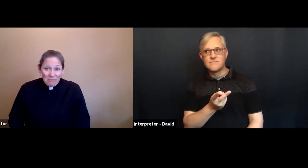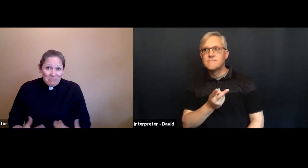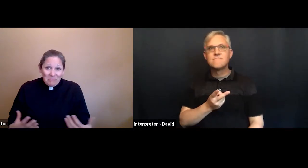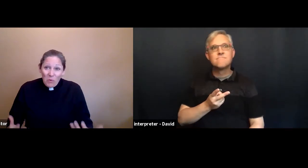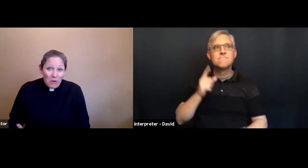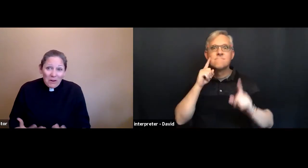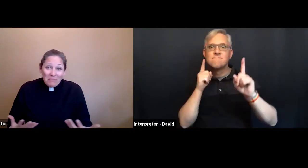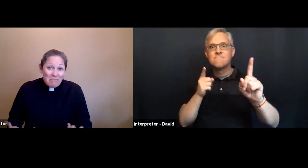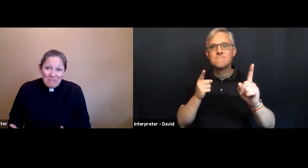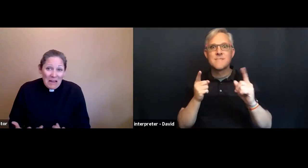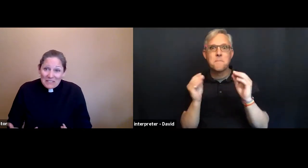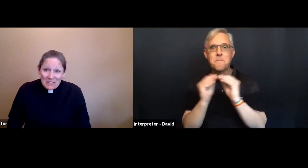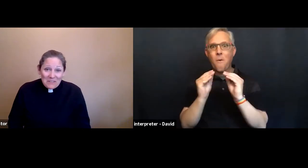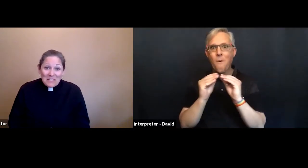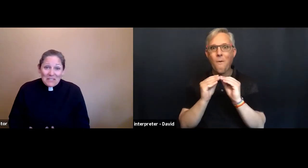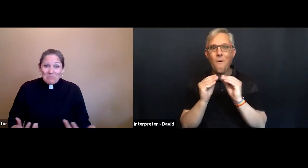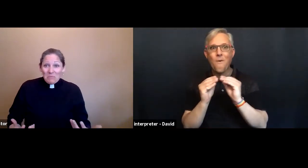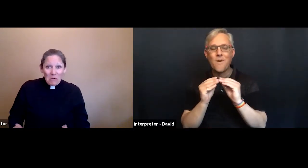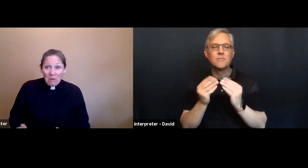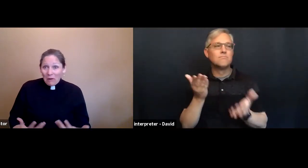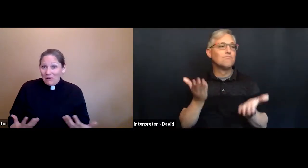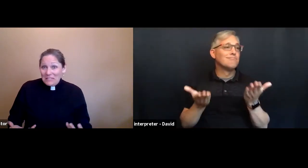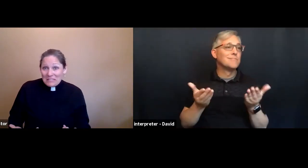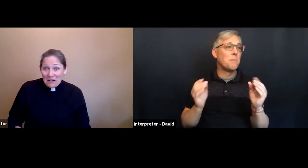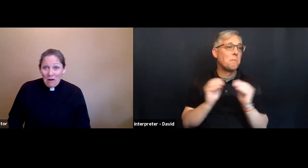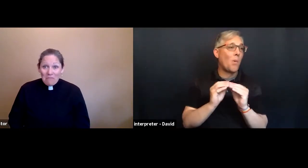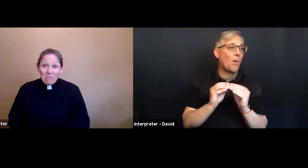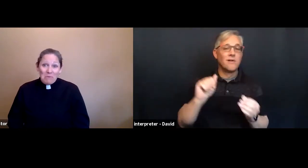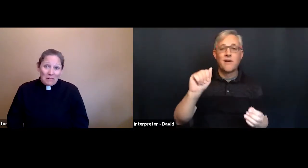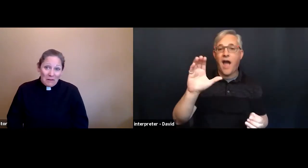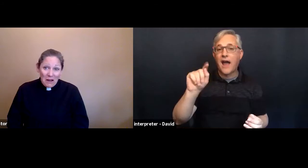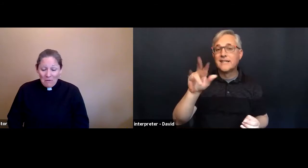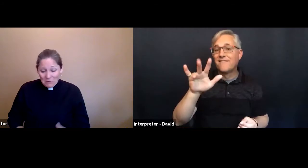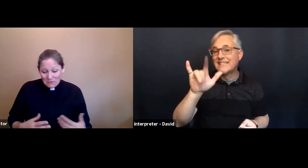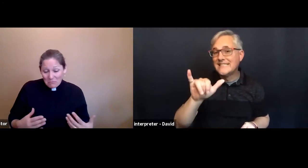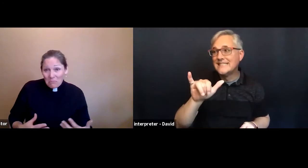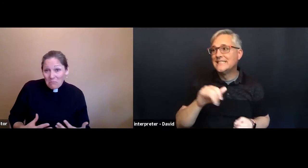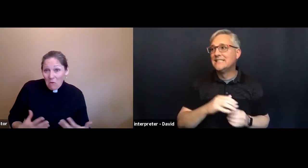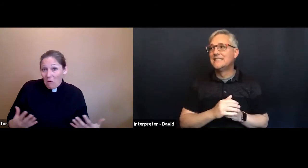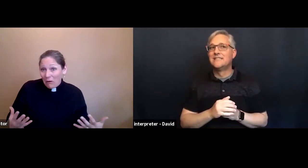more activities, more stuff, bigger house, more.